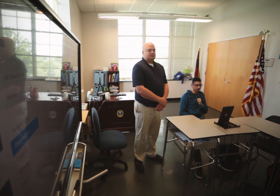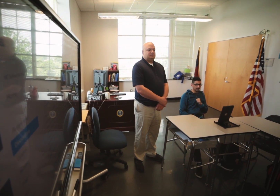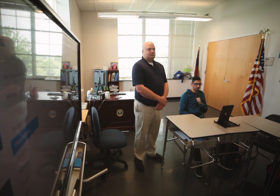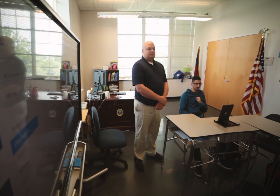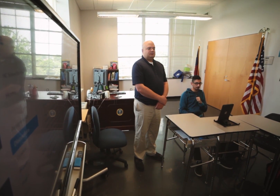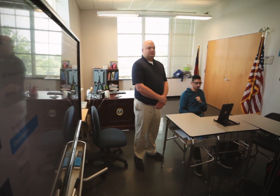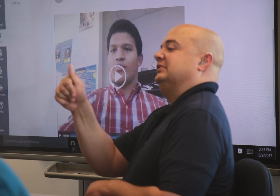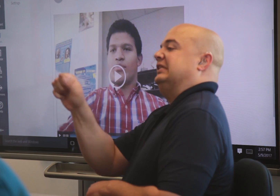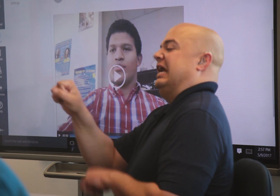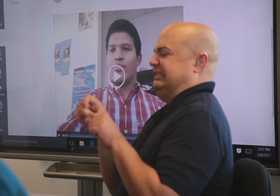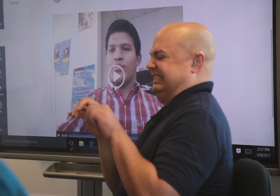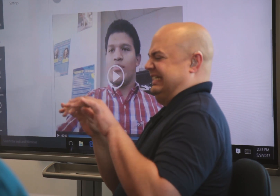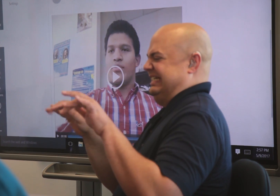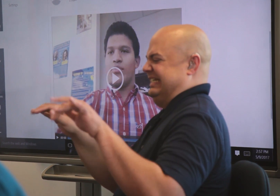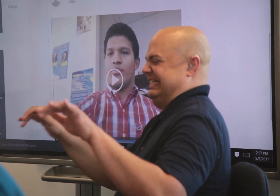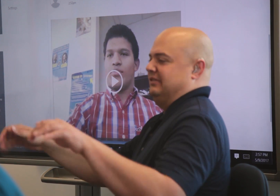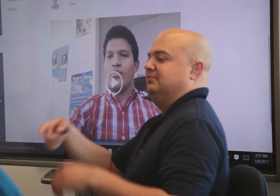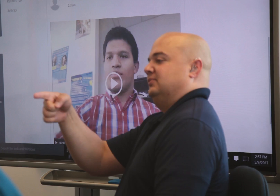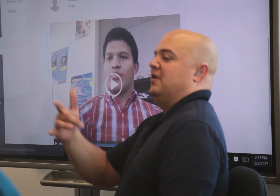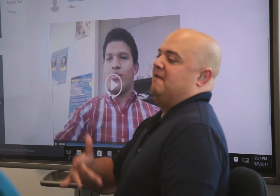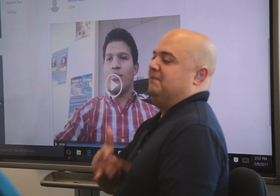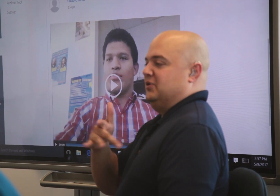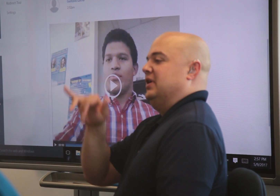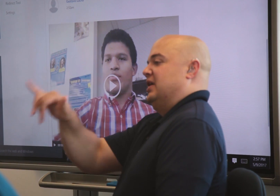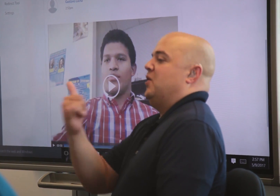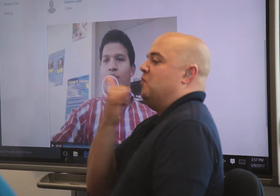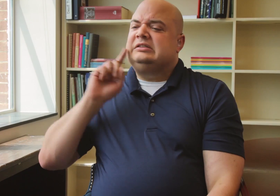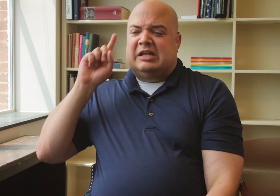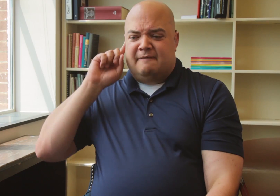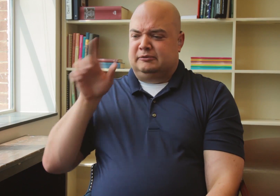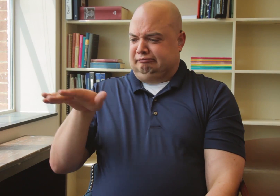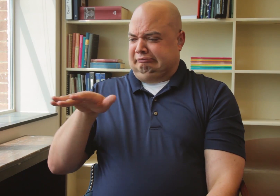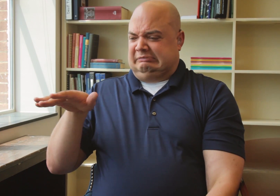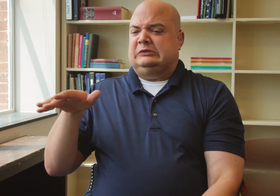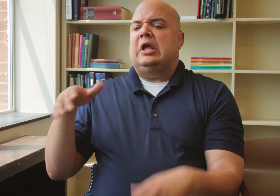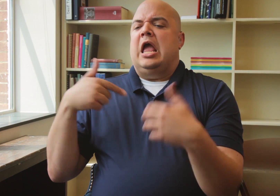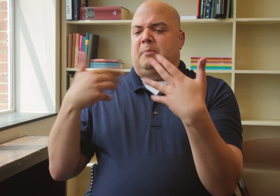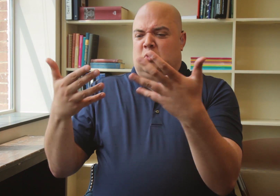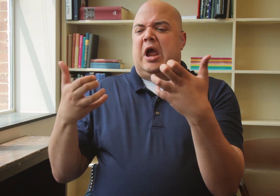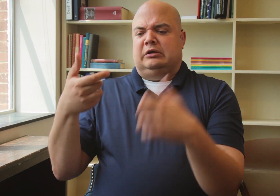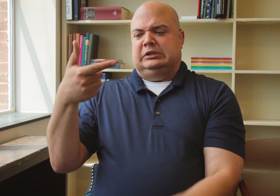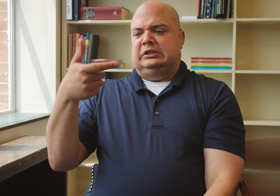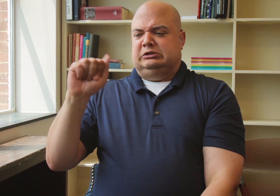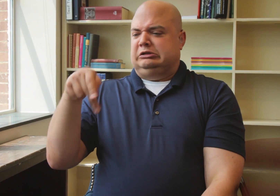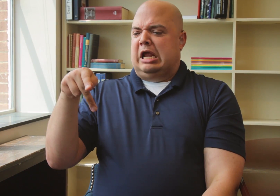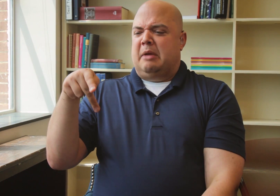My hope is for technology to become easier for the hearing and the deaf